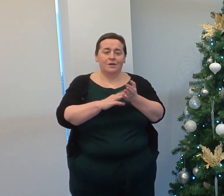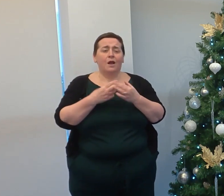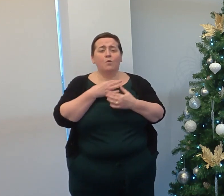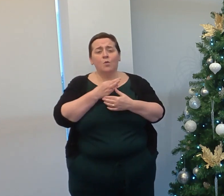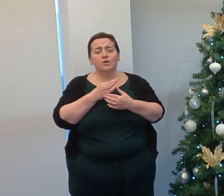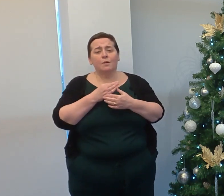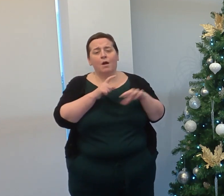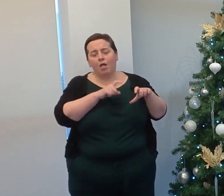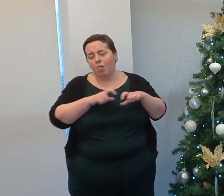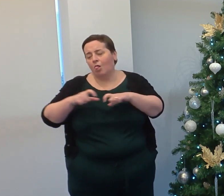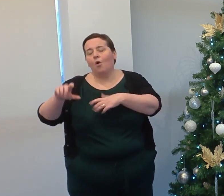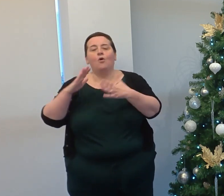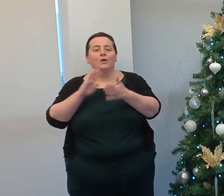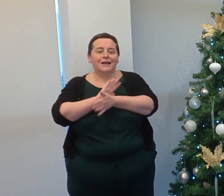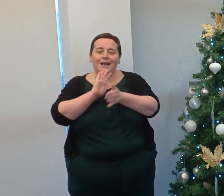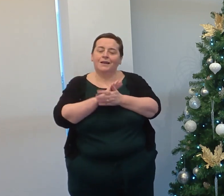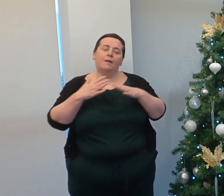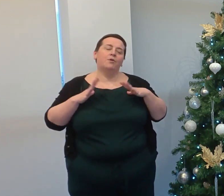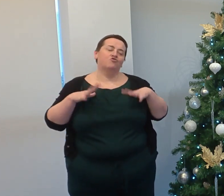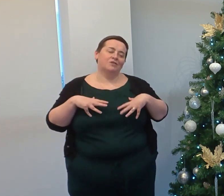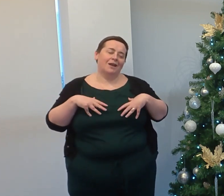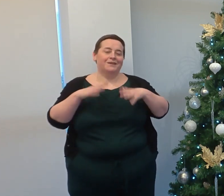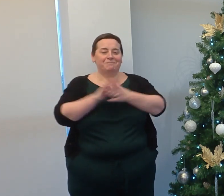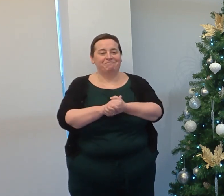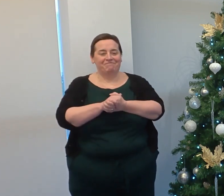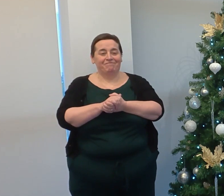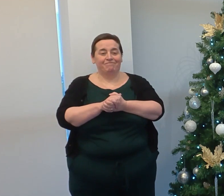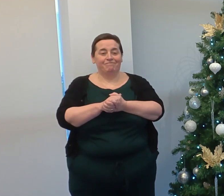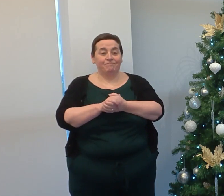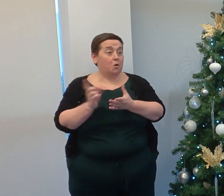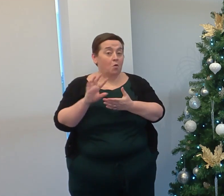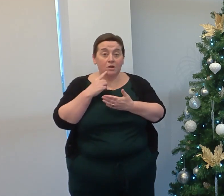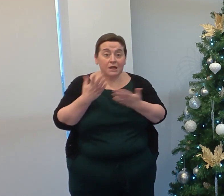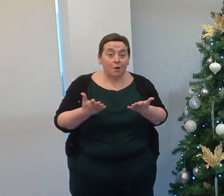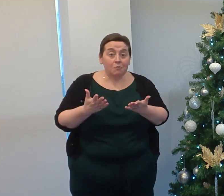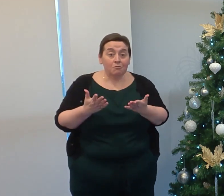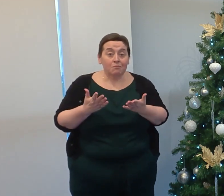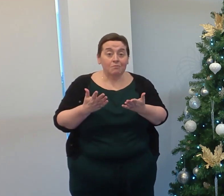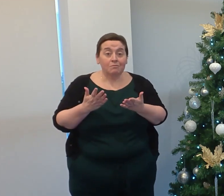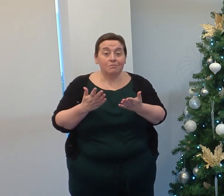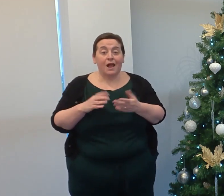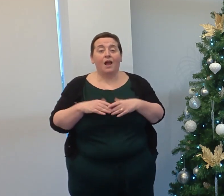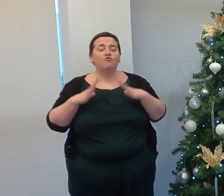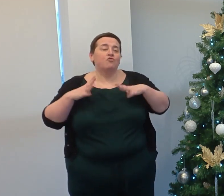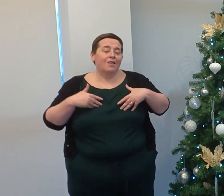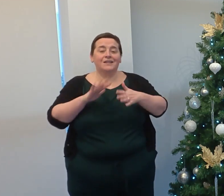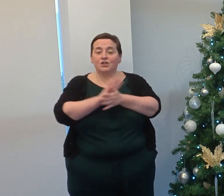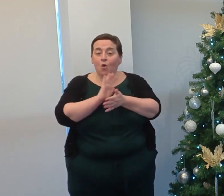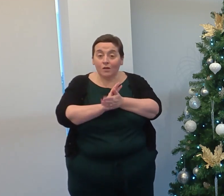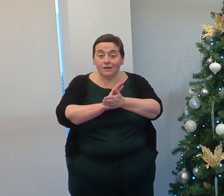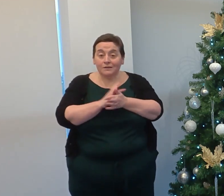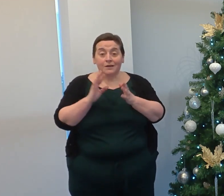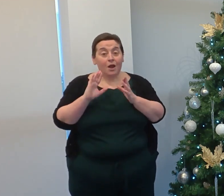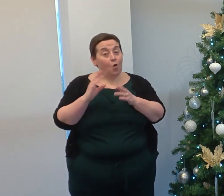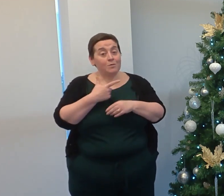month and we wish him a long and an enjoyable retirement. It just leaves me to say, have a relaxing